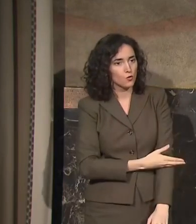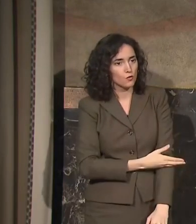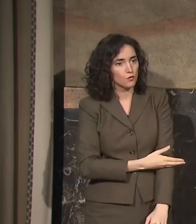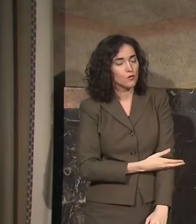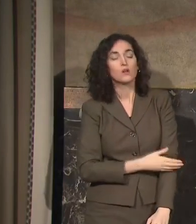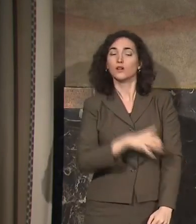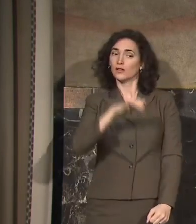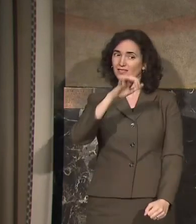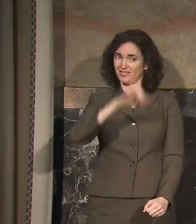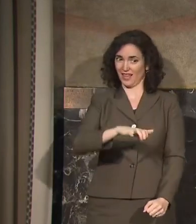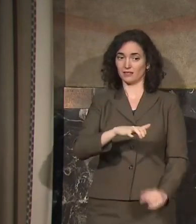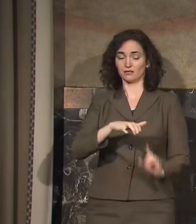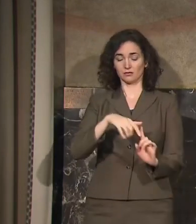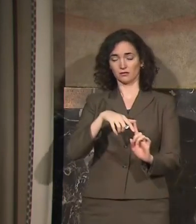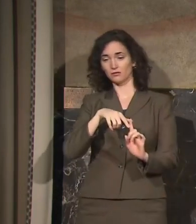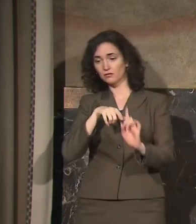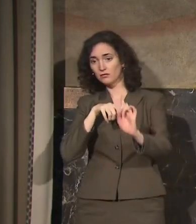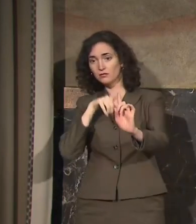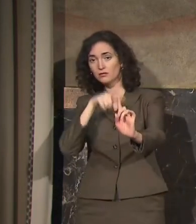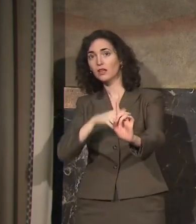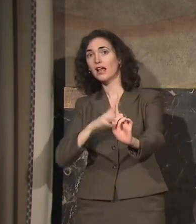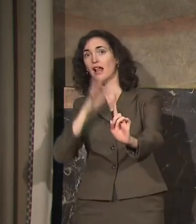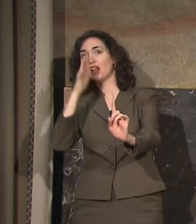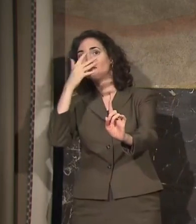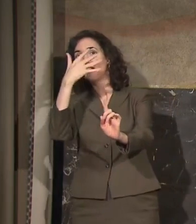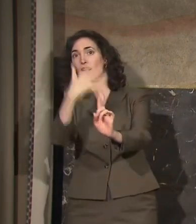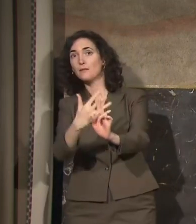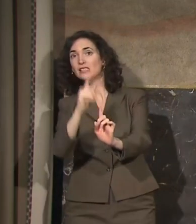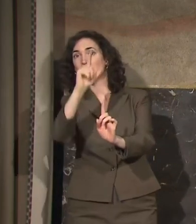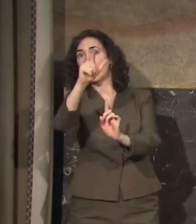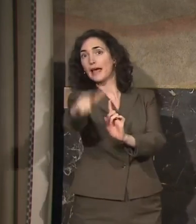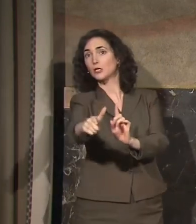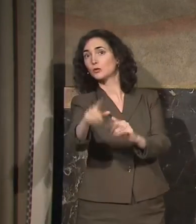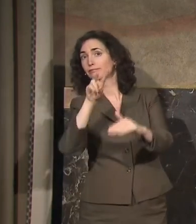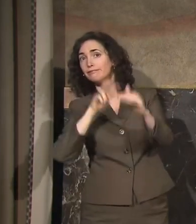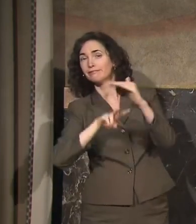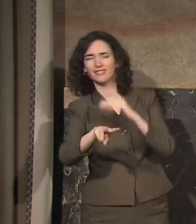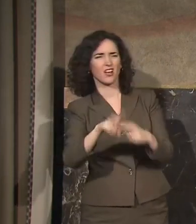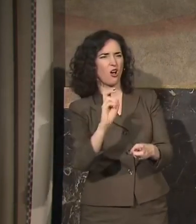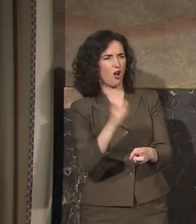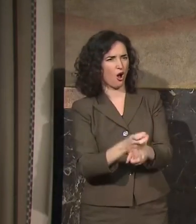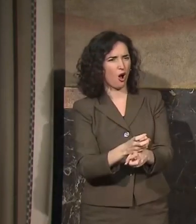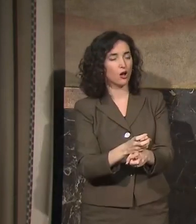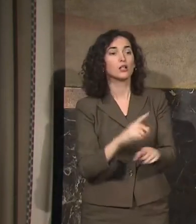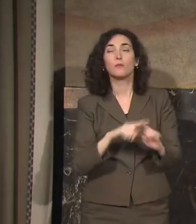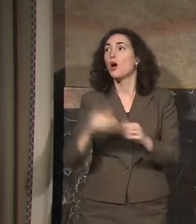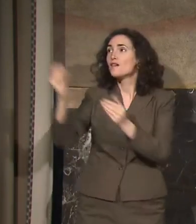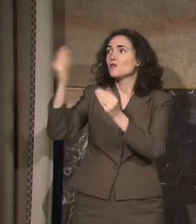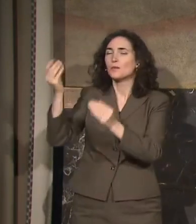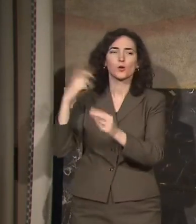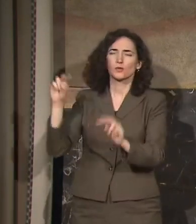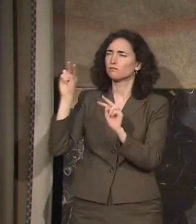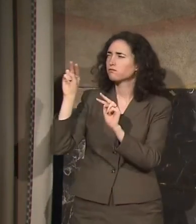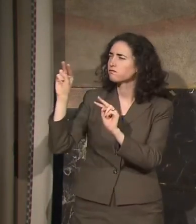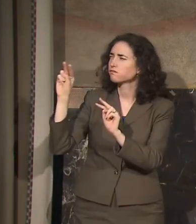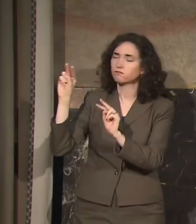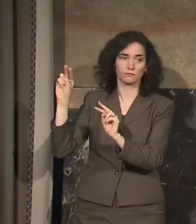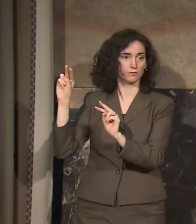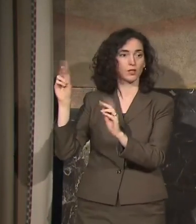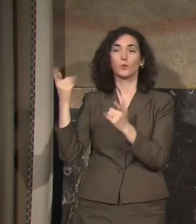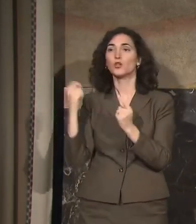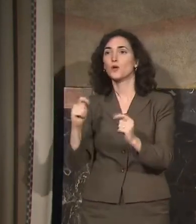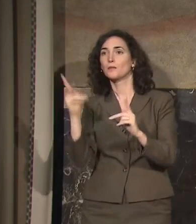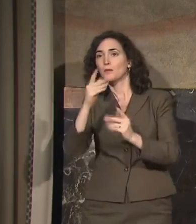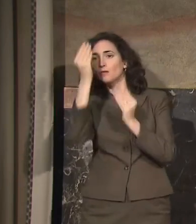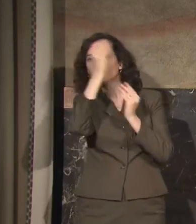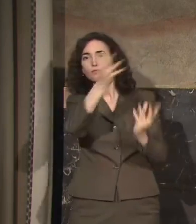said, I would definitely emphasize. It's just really hard to predict. But that's why we're watching the information so closely. That's why we're trying to communicate regularly with the